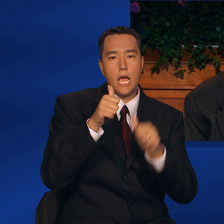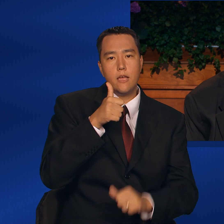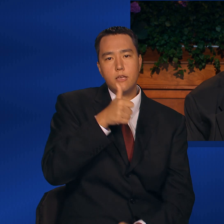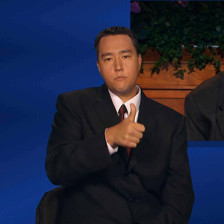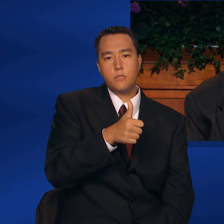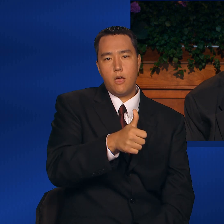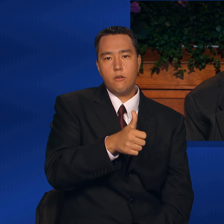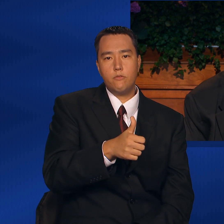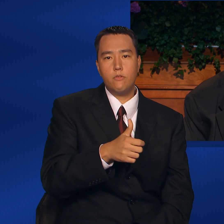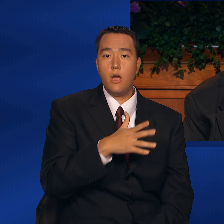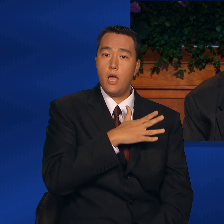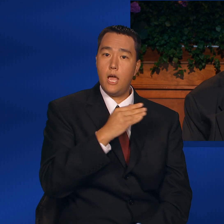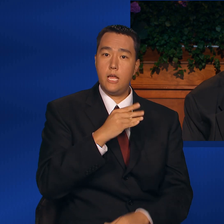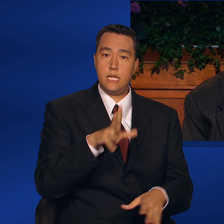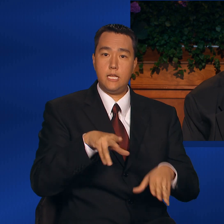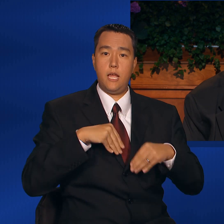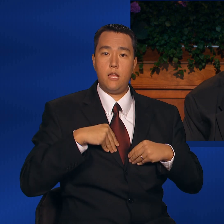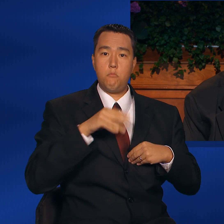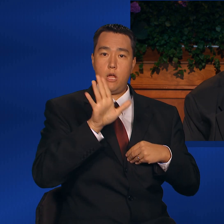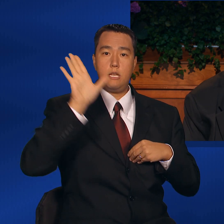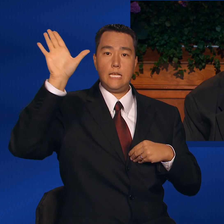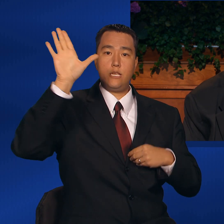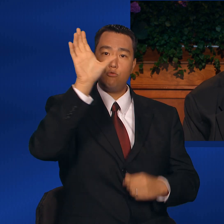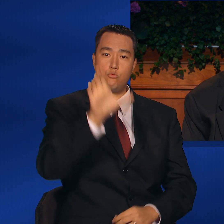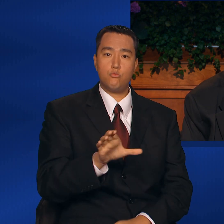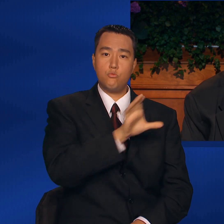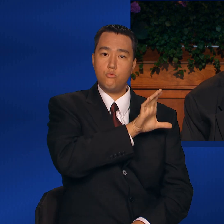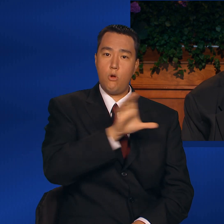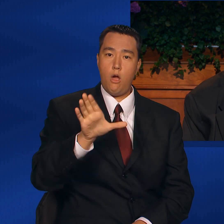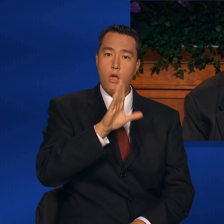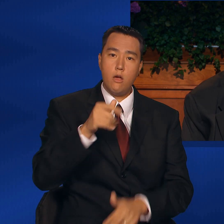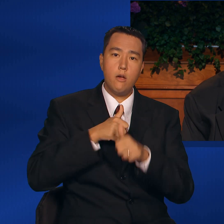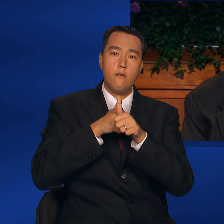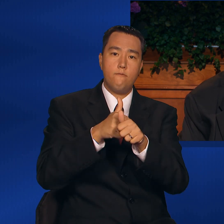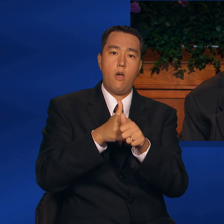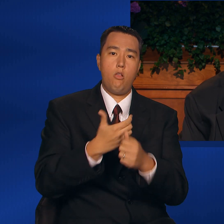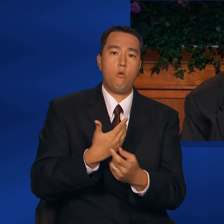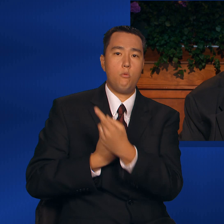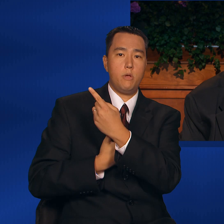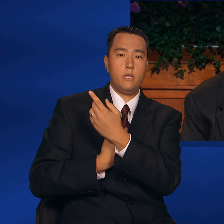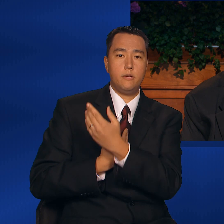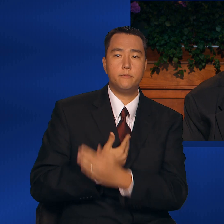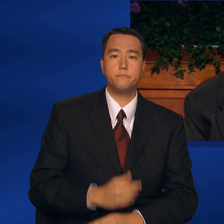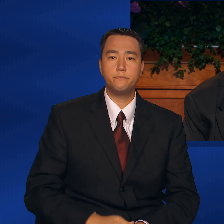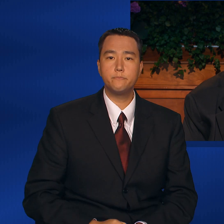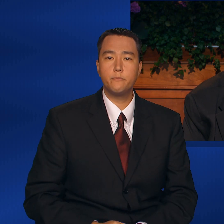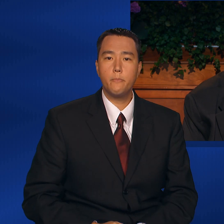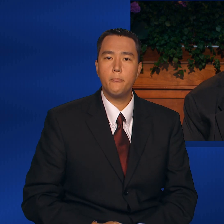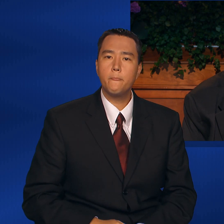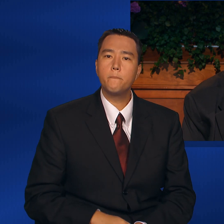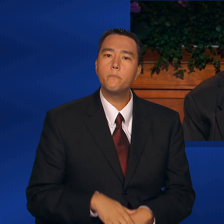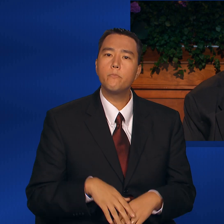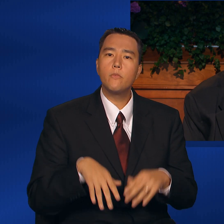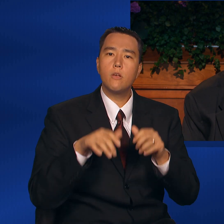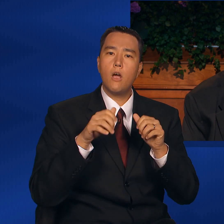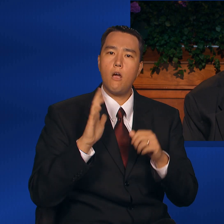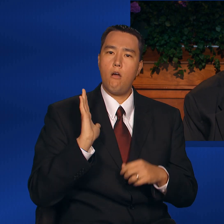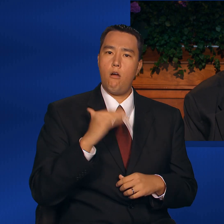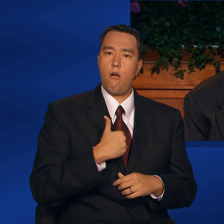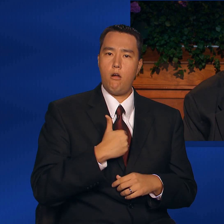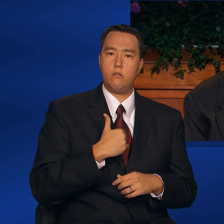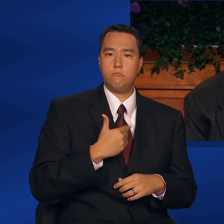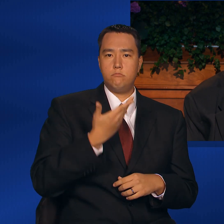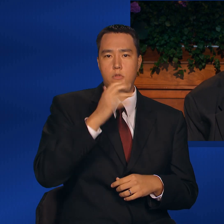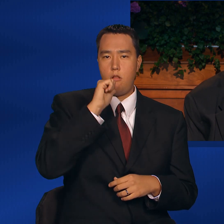and take upon his cross and follow me. Denying ourselves of ungodly